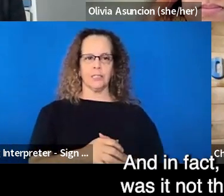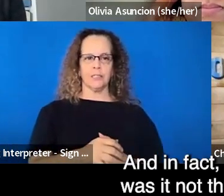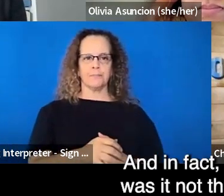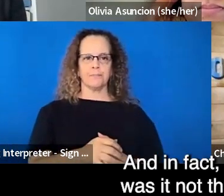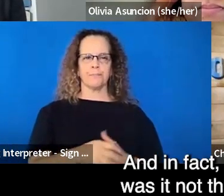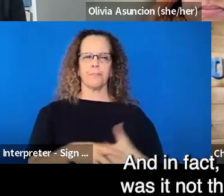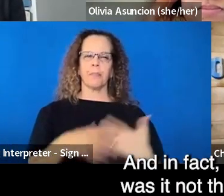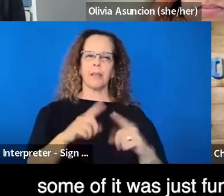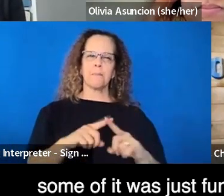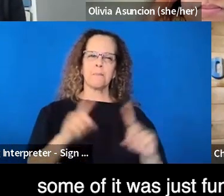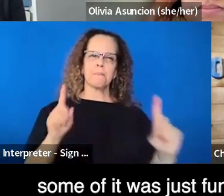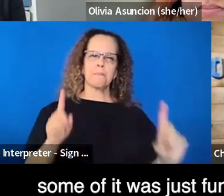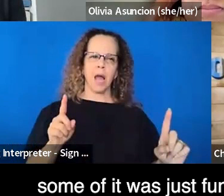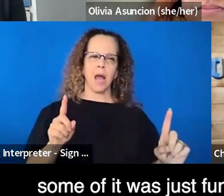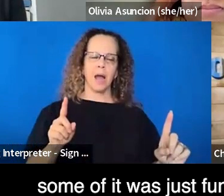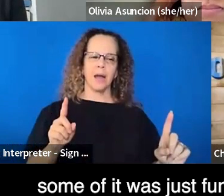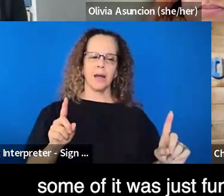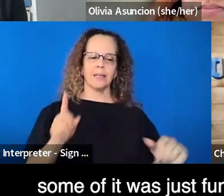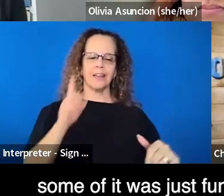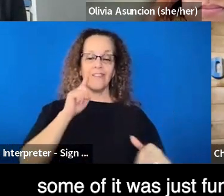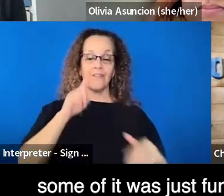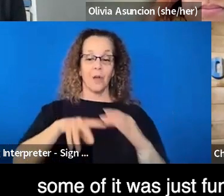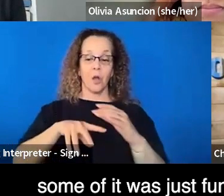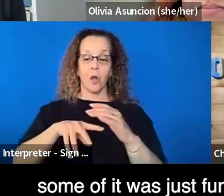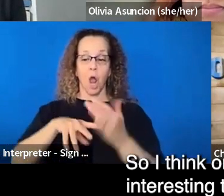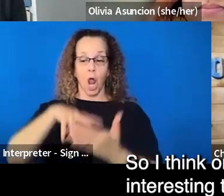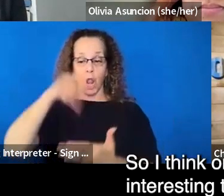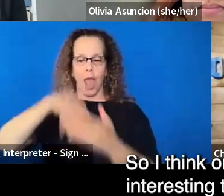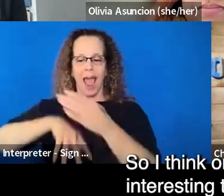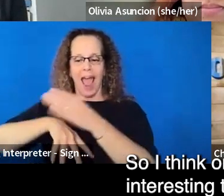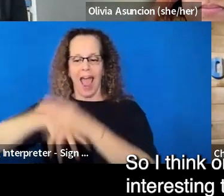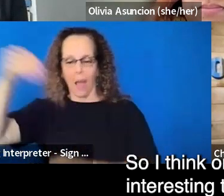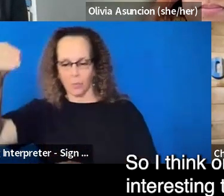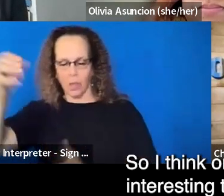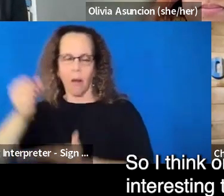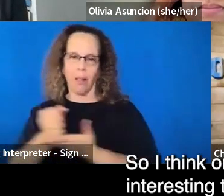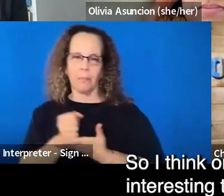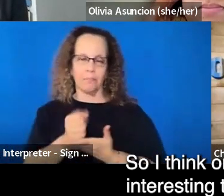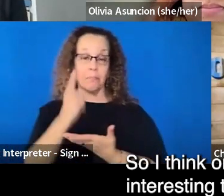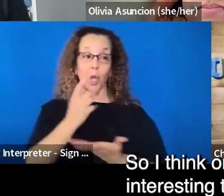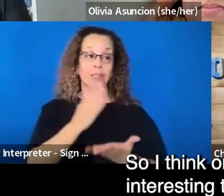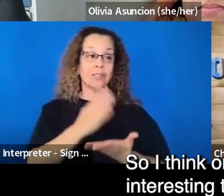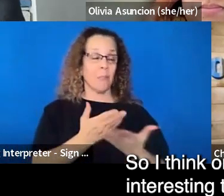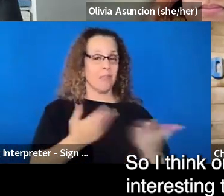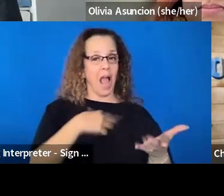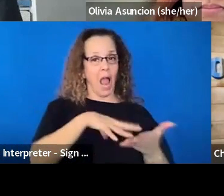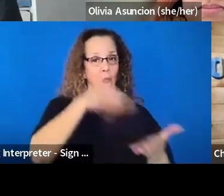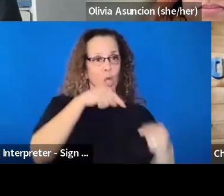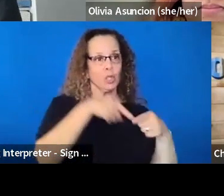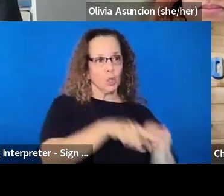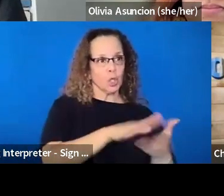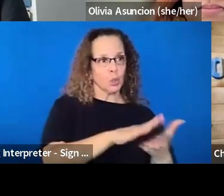was it not that useful. Some of it was just fundamentally wrong. So I think, um, one of the interesting things is